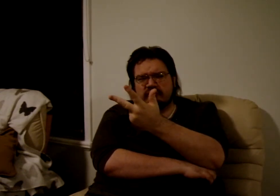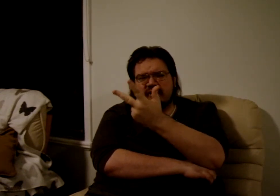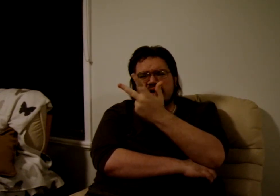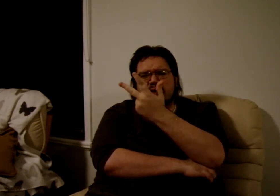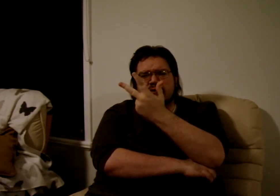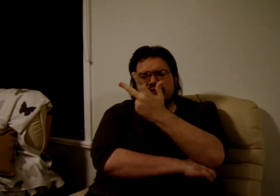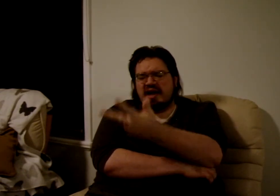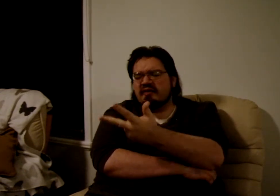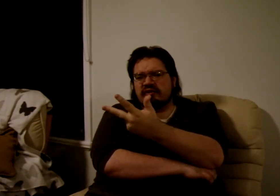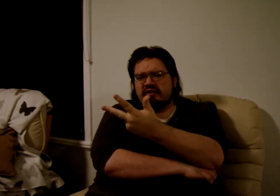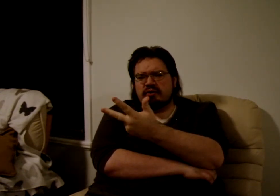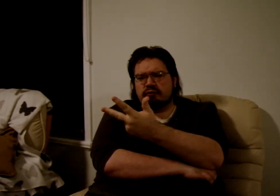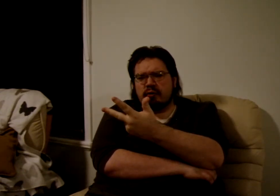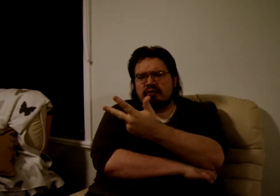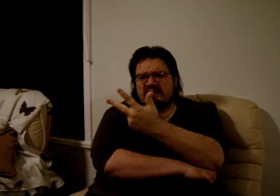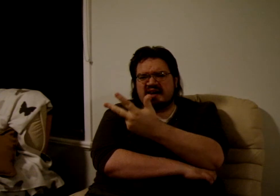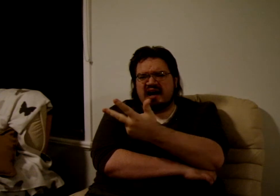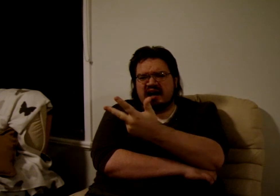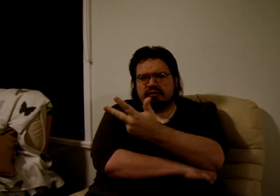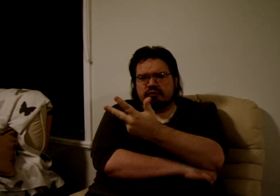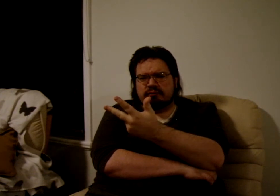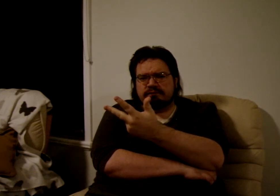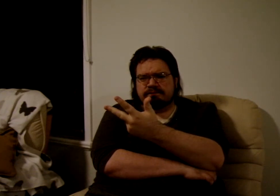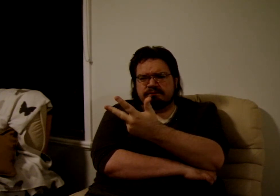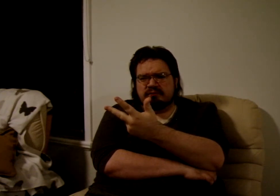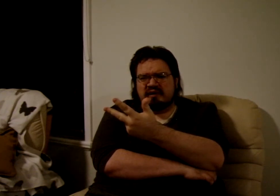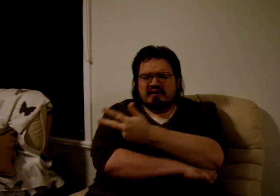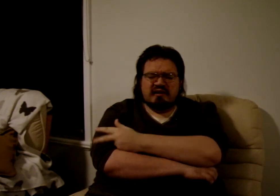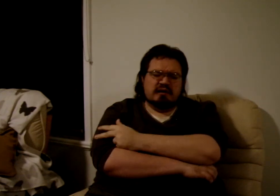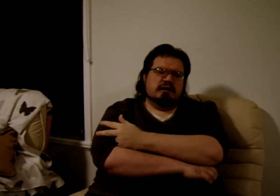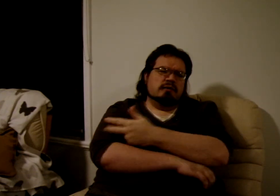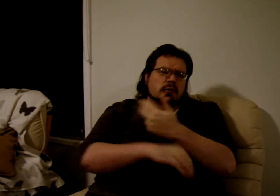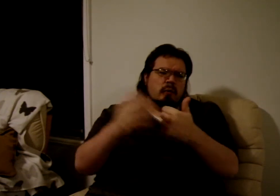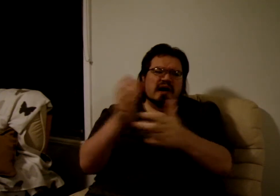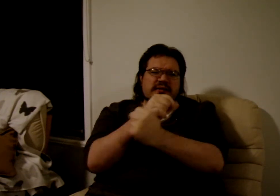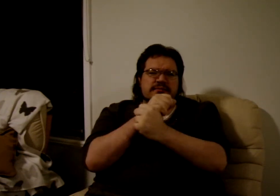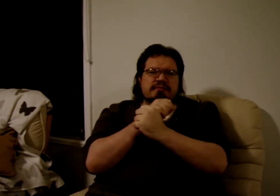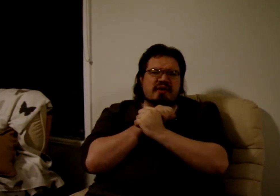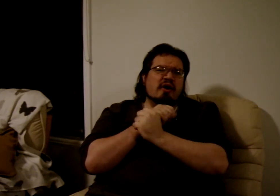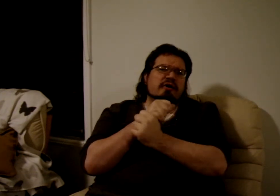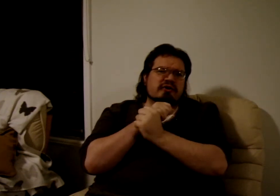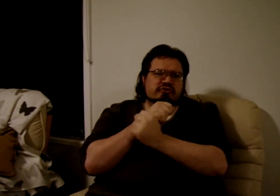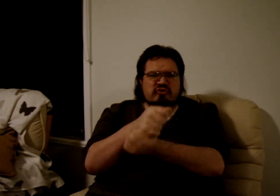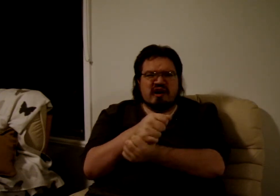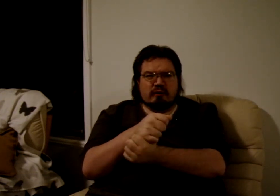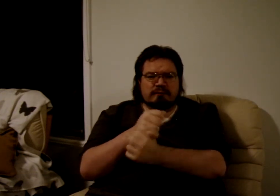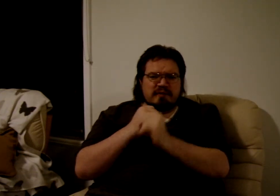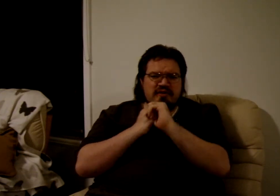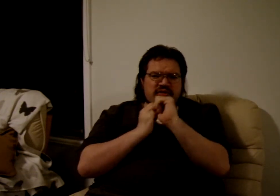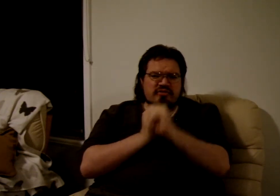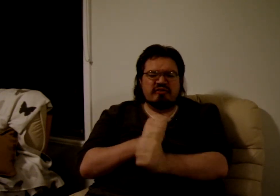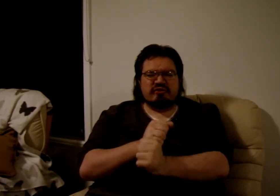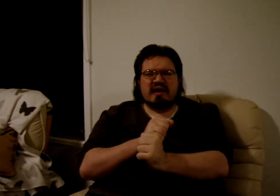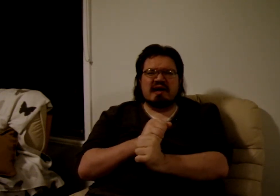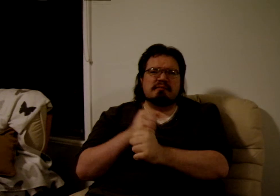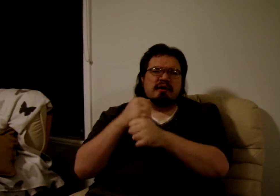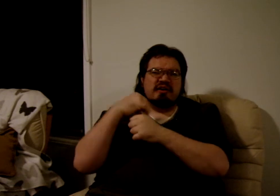almost everything you wrote in that article. One. The Oregon Trail. This game is